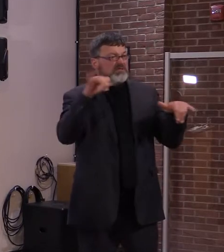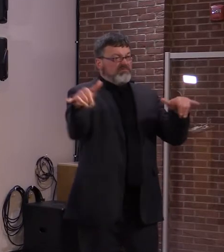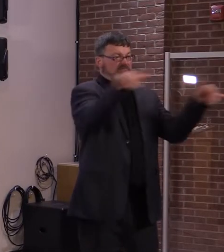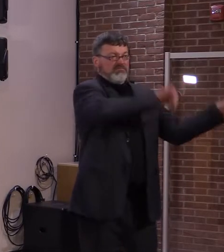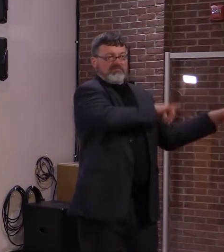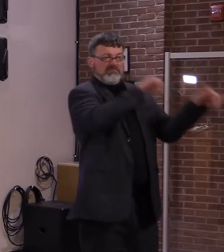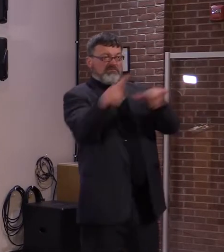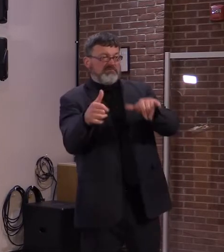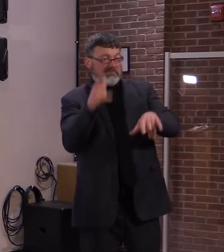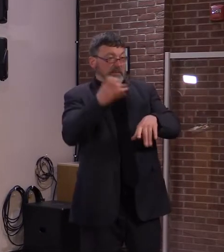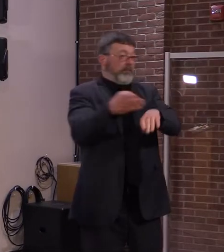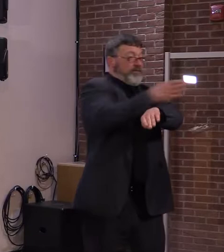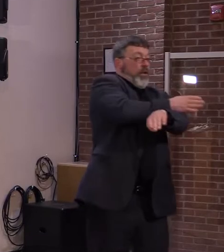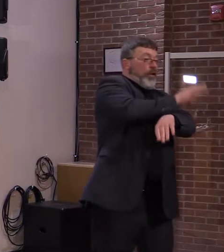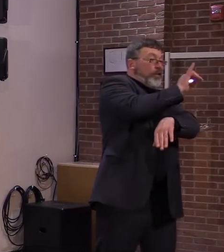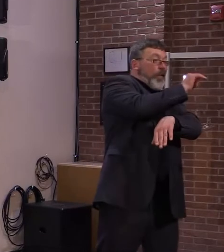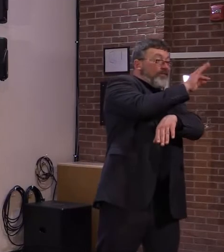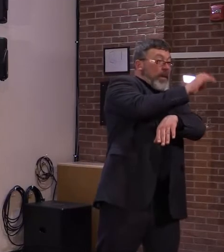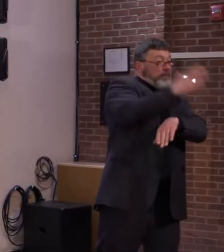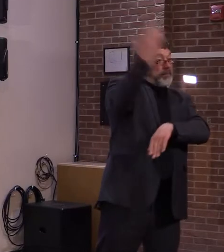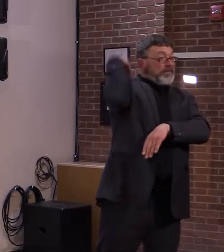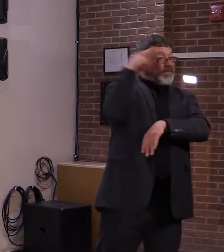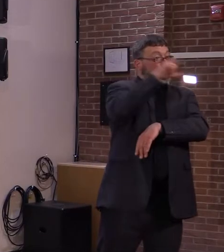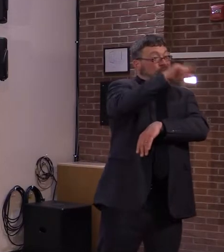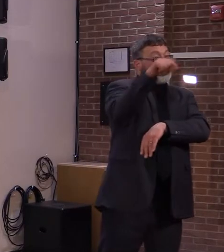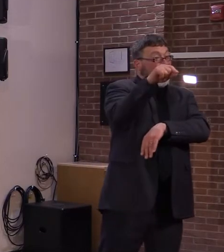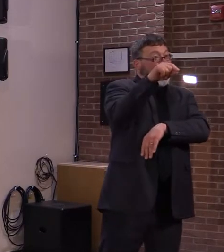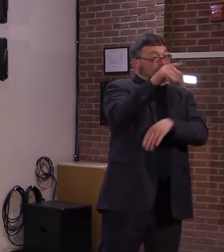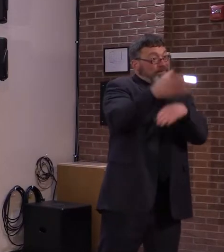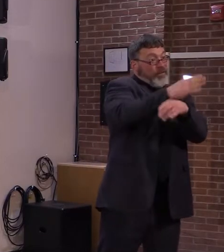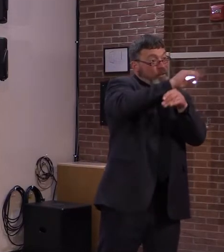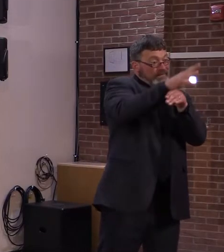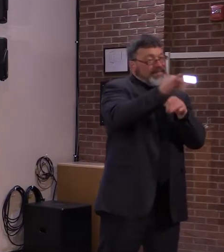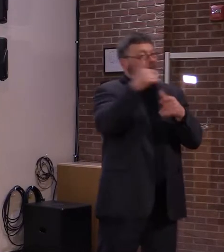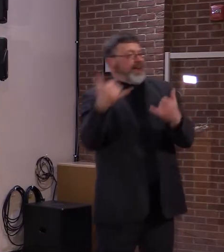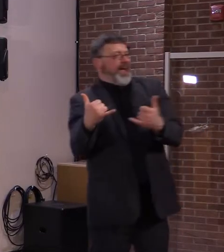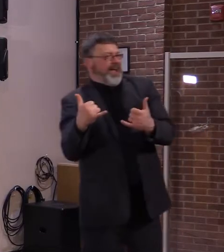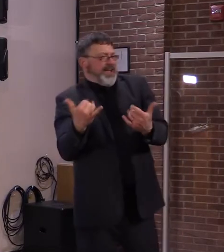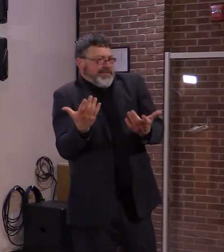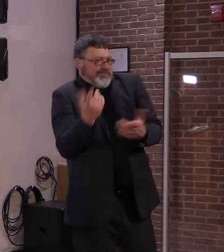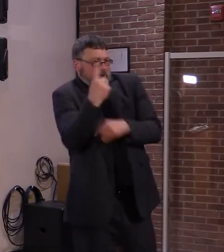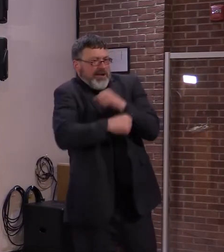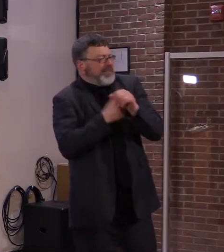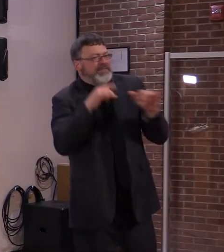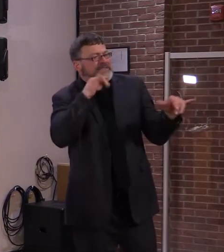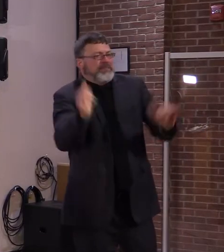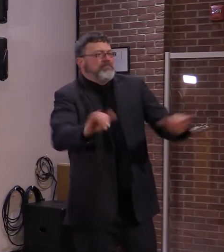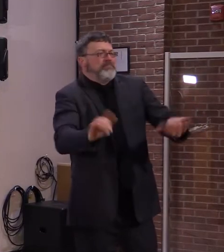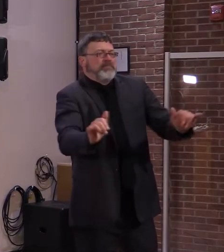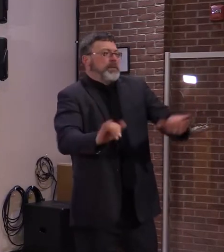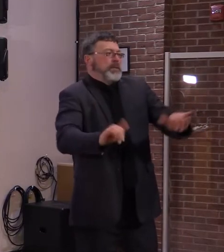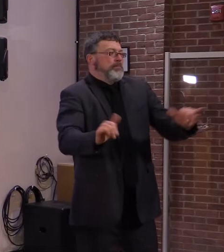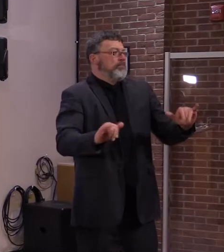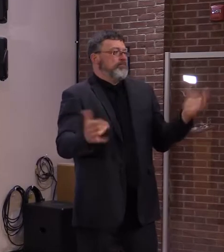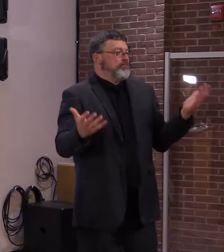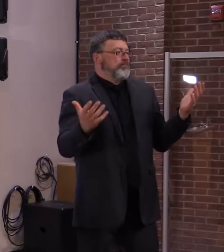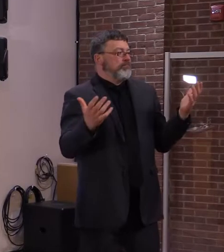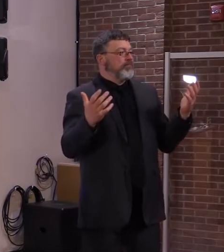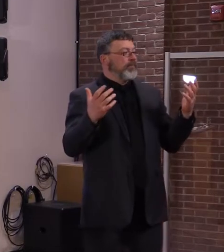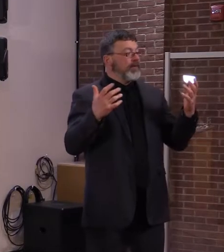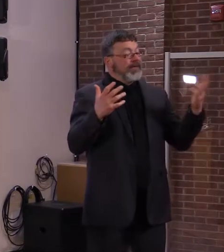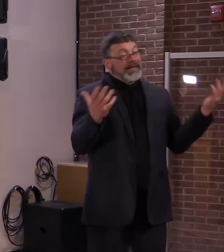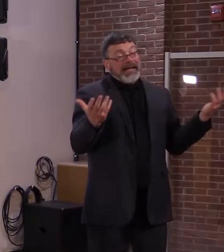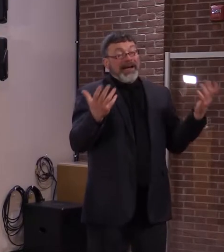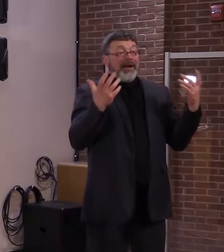back to work. One of them being, as we mentioned before, child care. So, but I see this